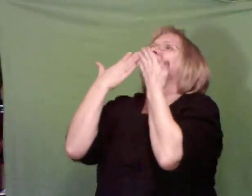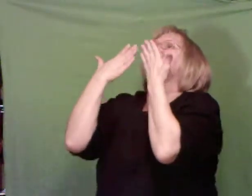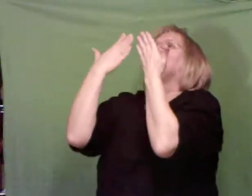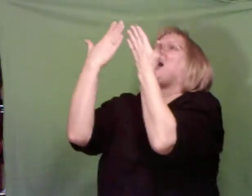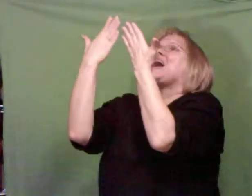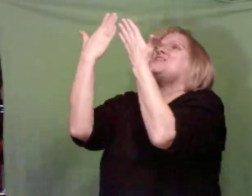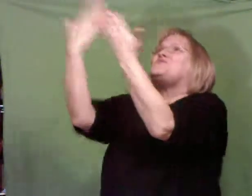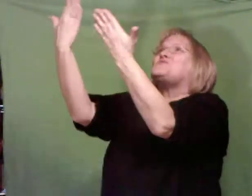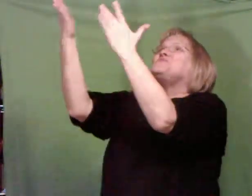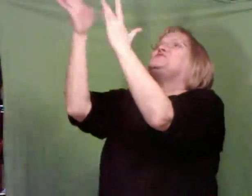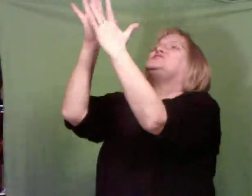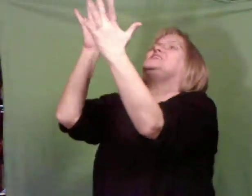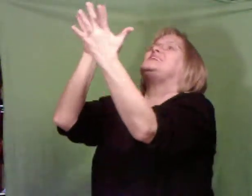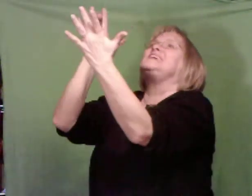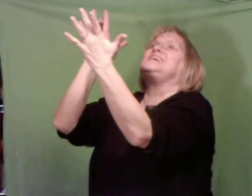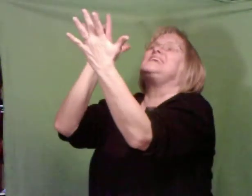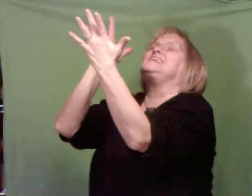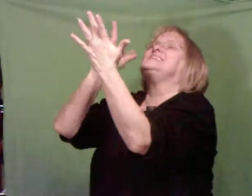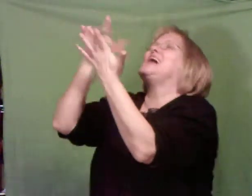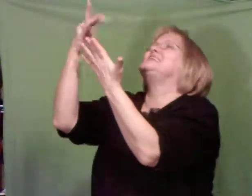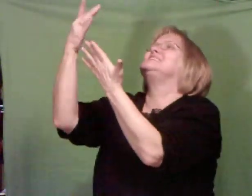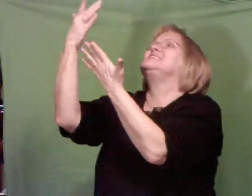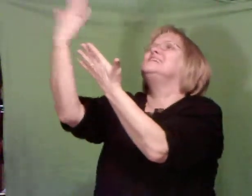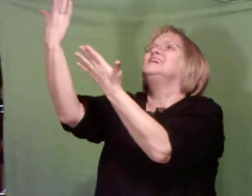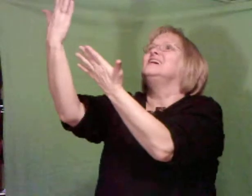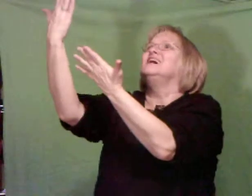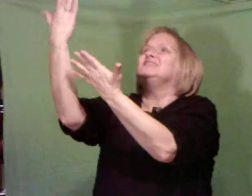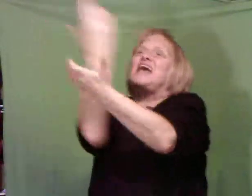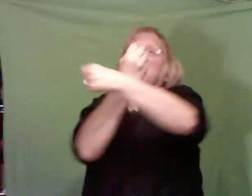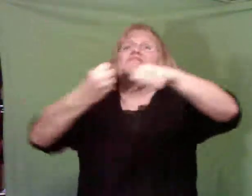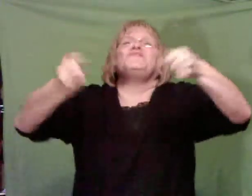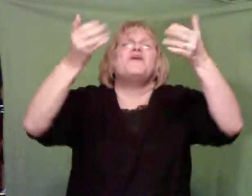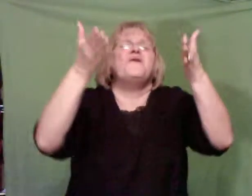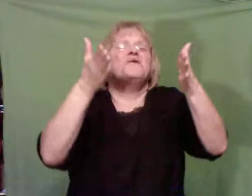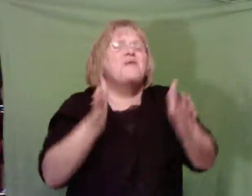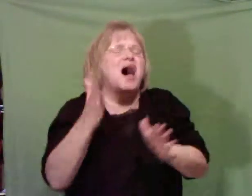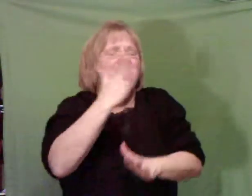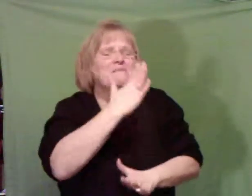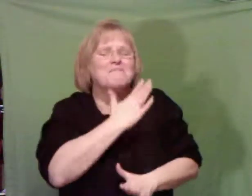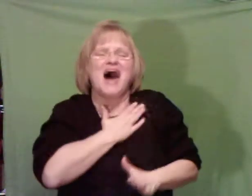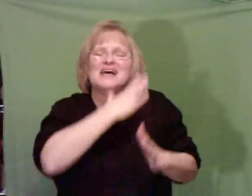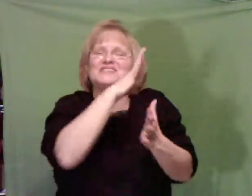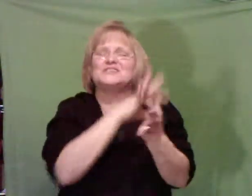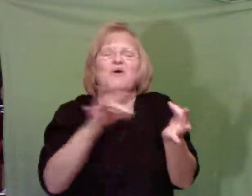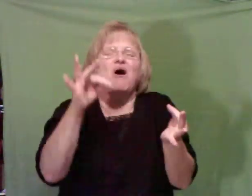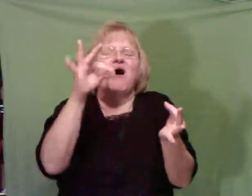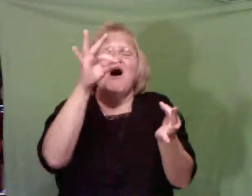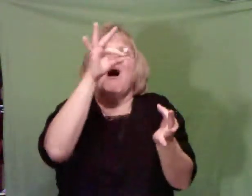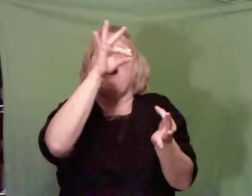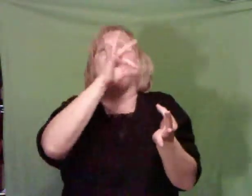Thank you Jesus, Savior of my soul.